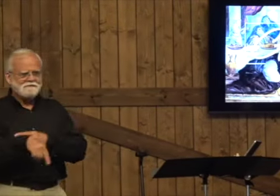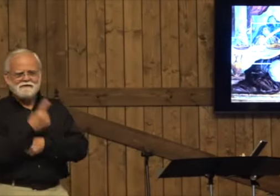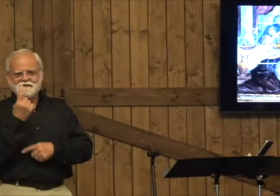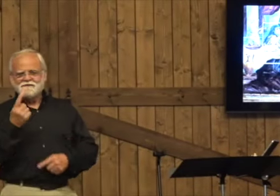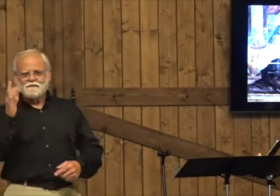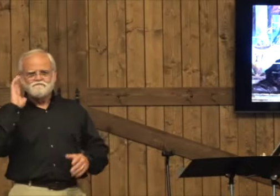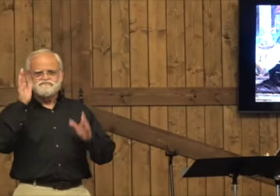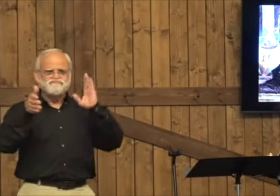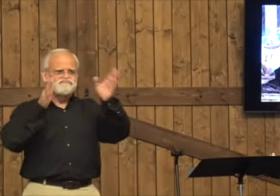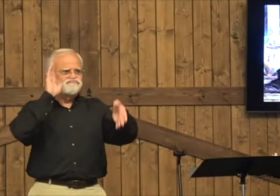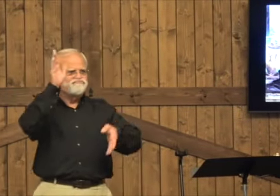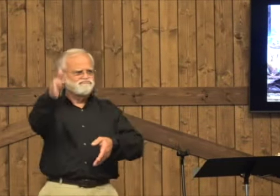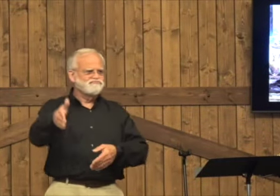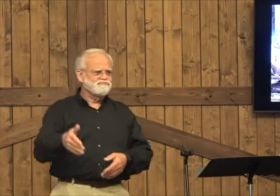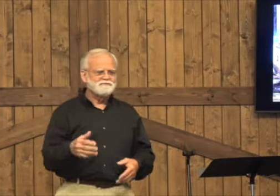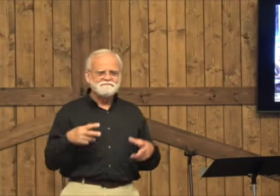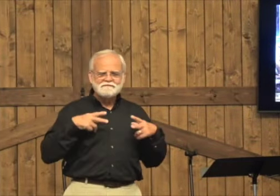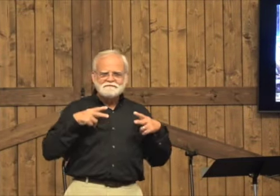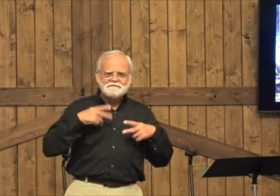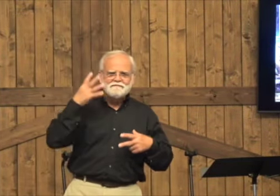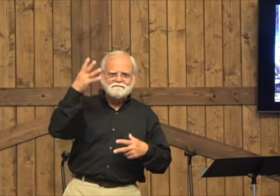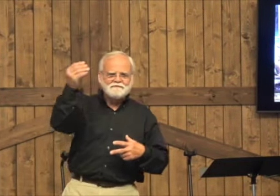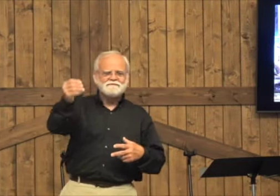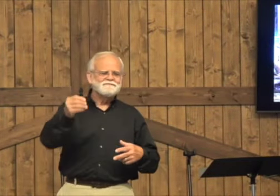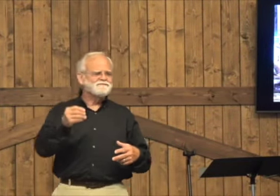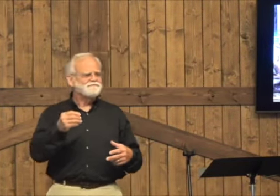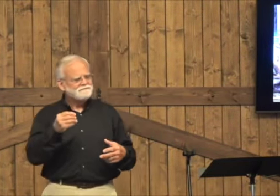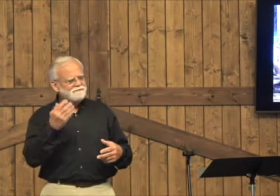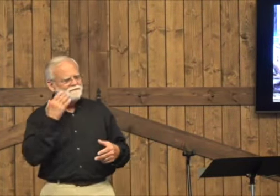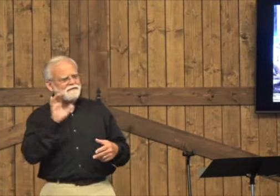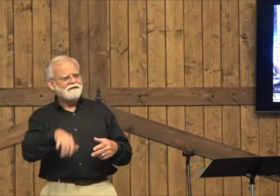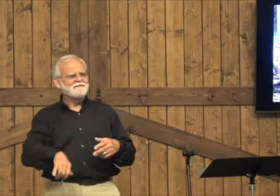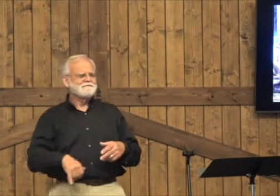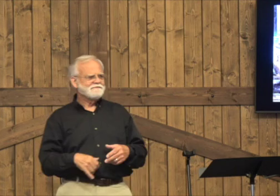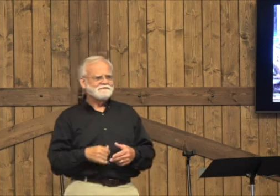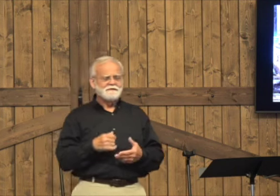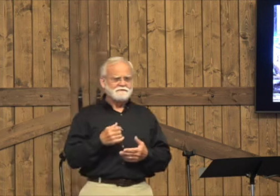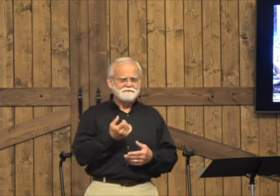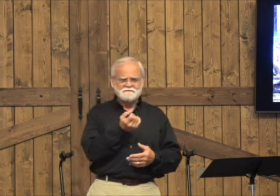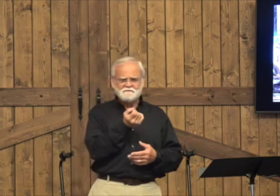I know a few people aren't here today, they're traveling, on vacation, different things.